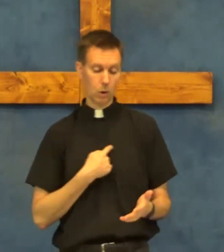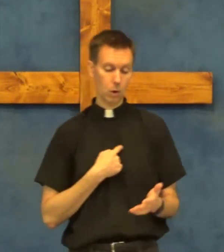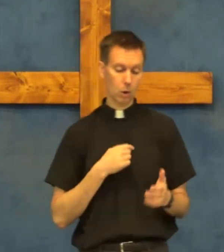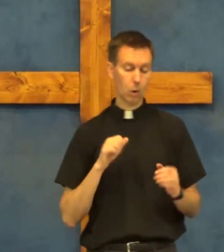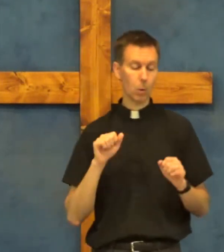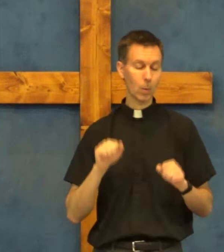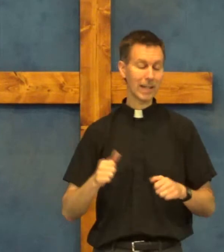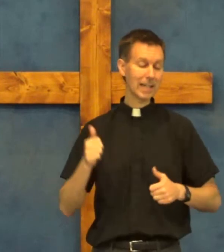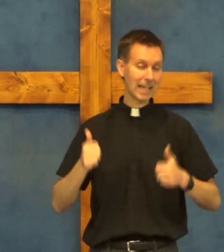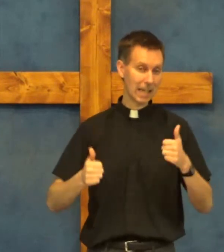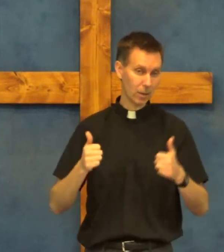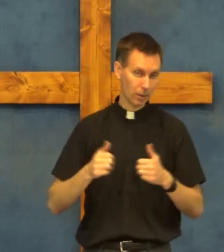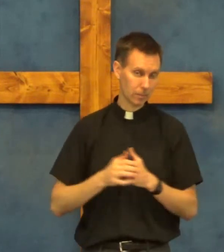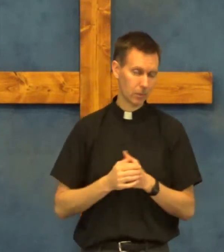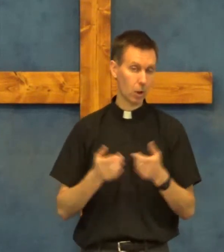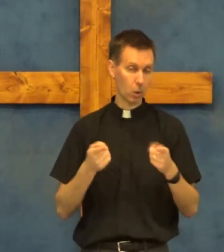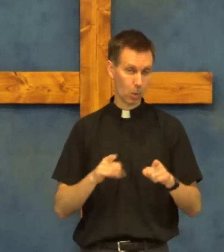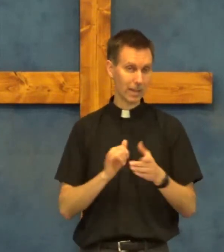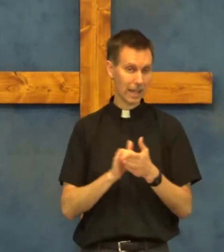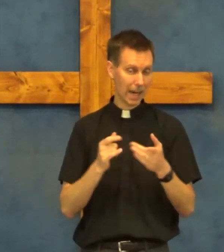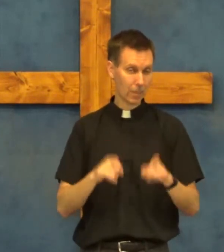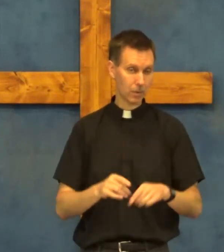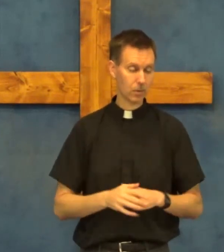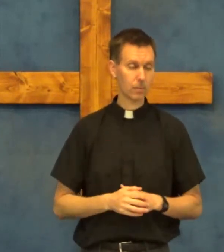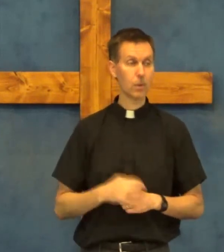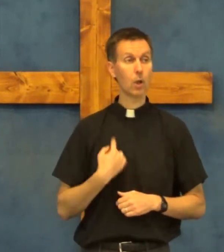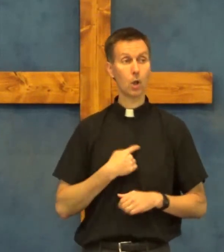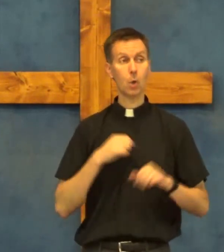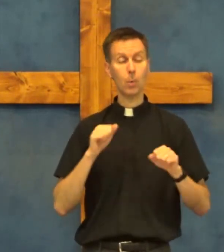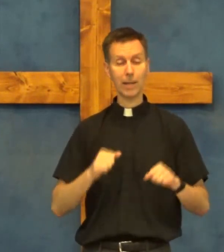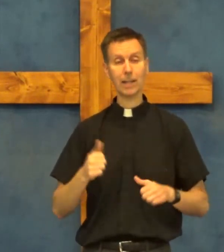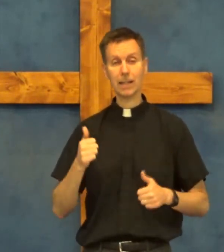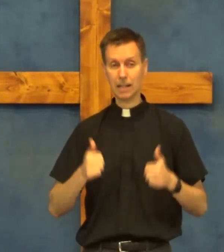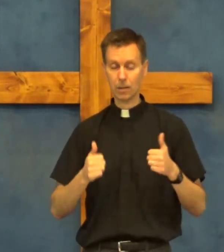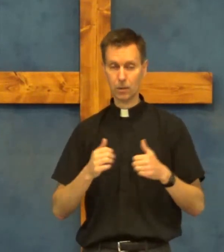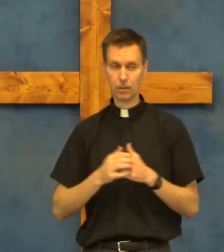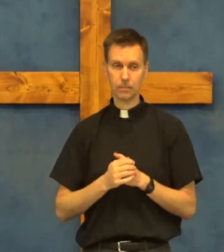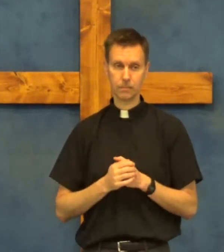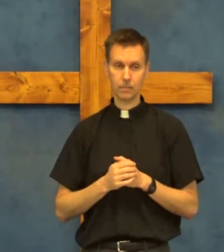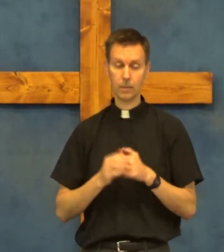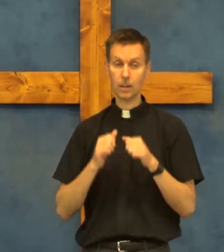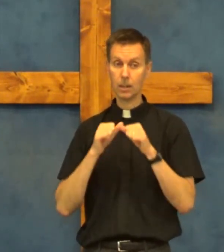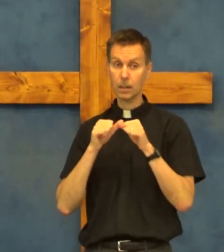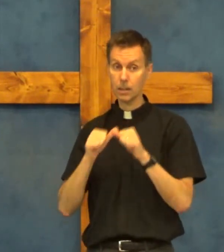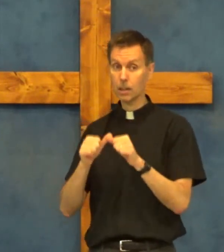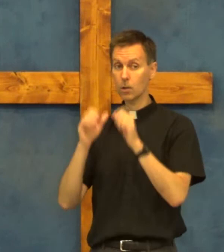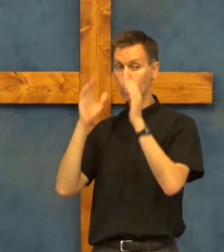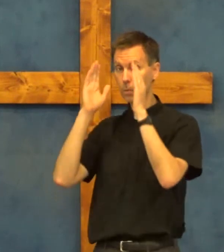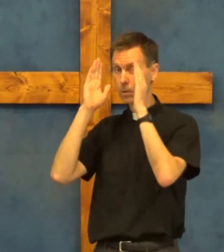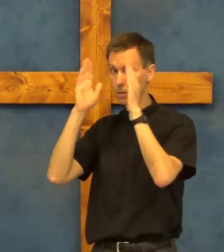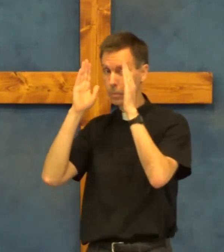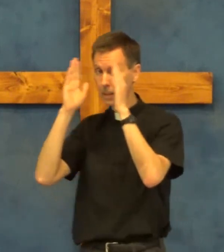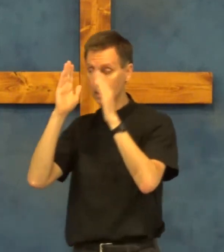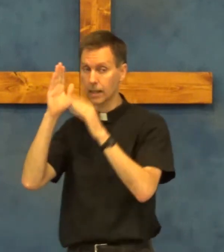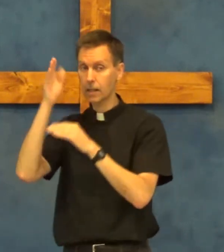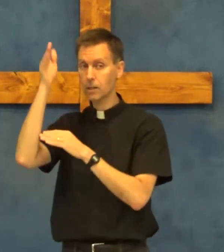we can either you know when that happens we can either continue being attentive